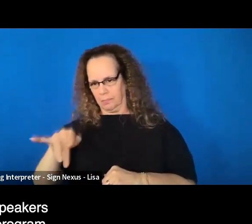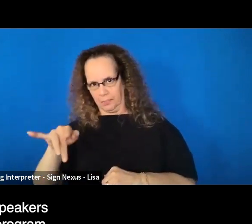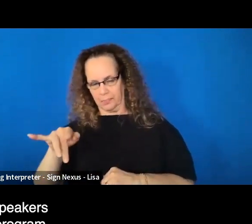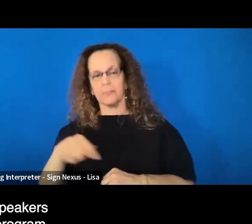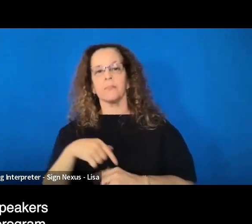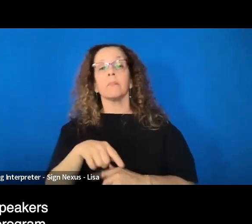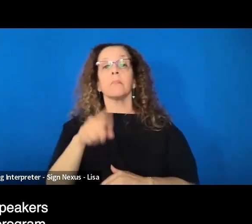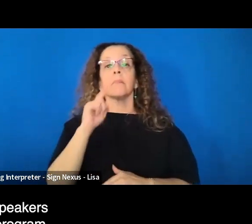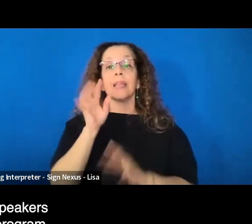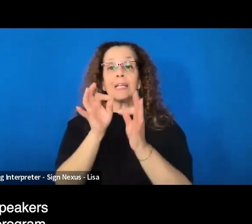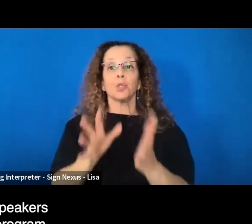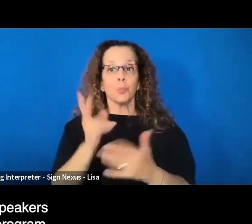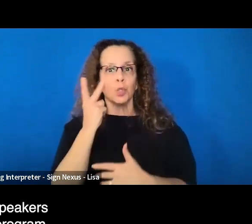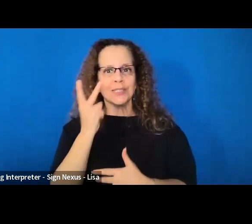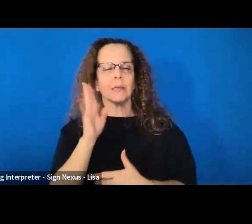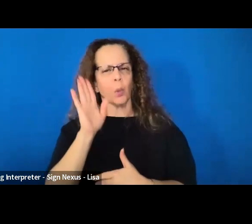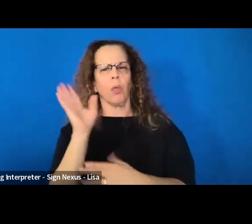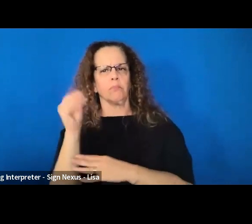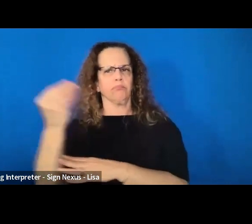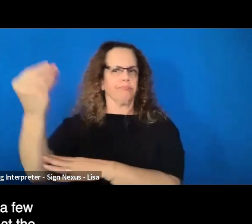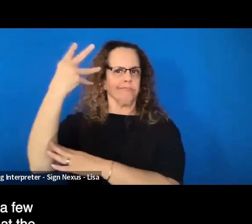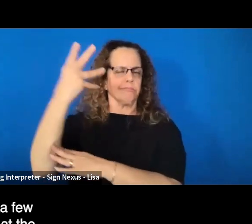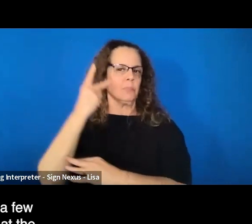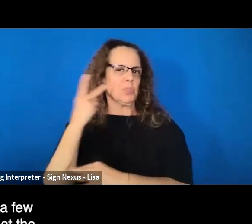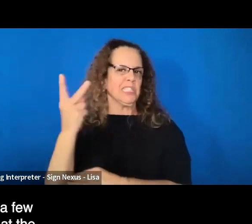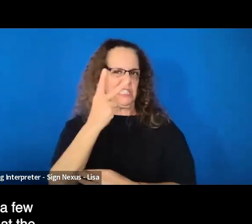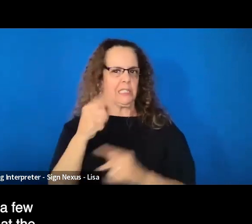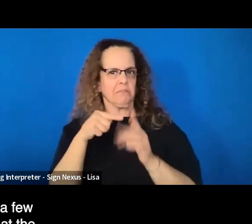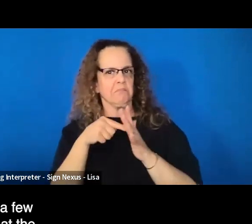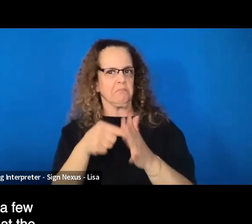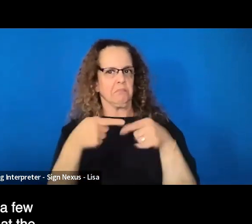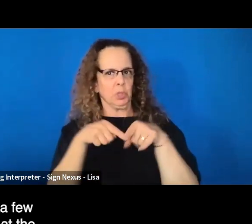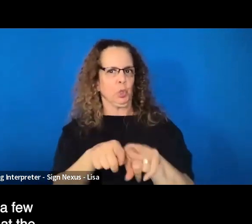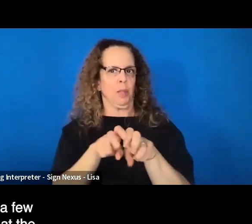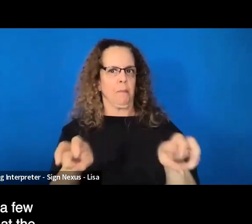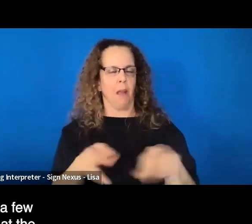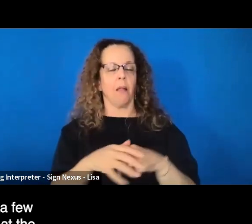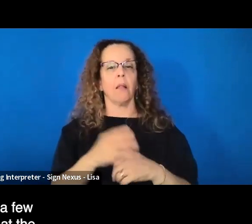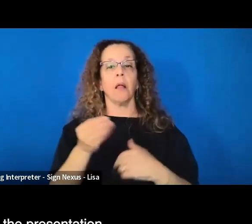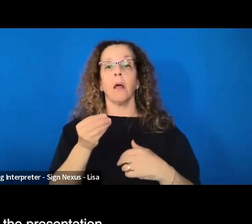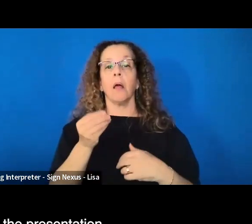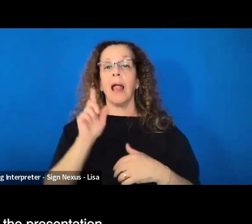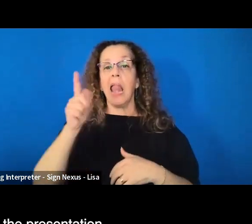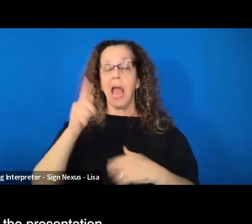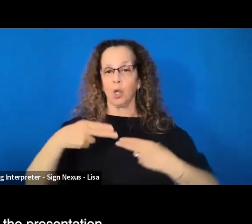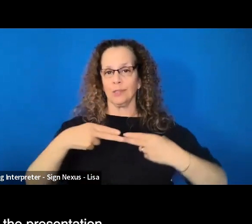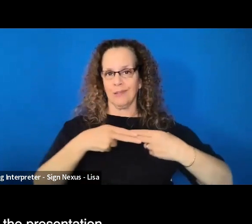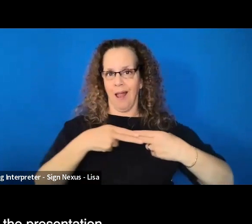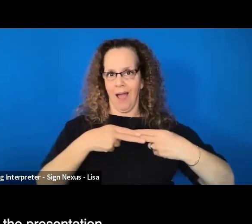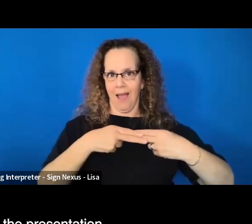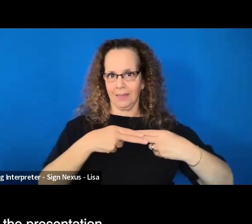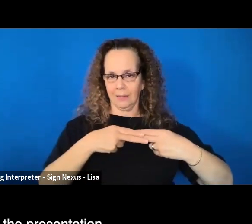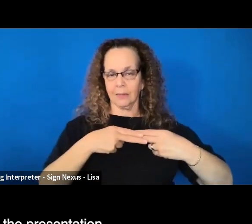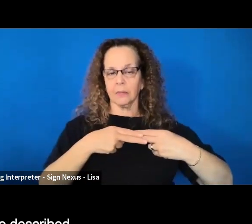along with the speakers throughout the program. There will be a few slides later on towards the beginning of the